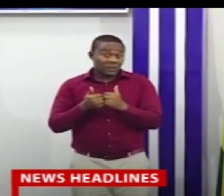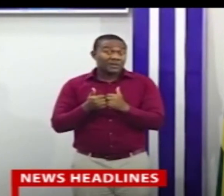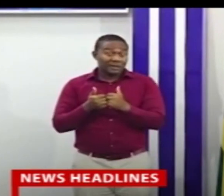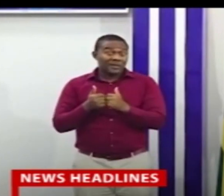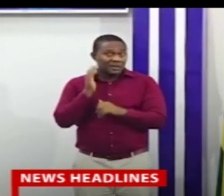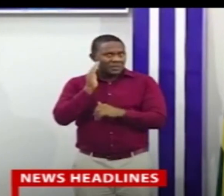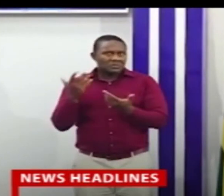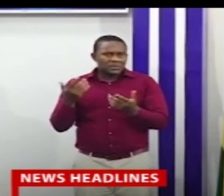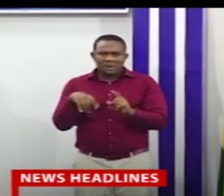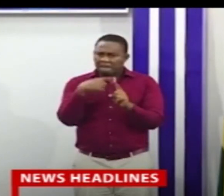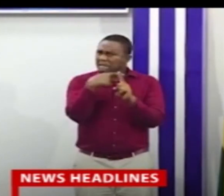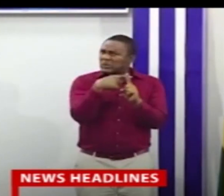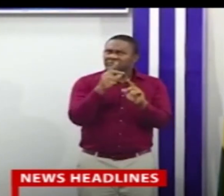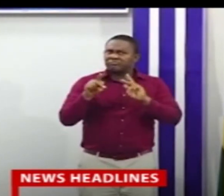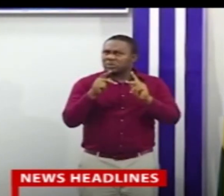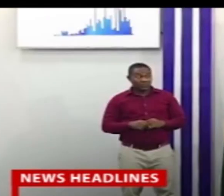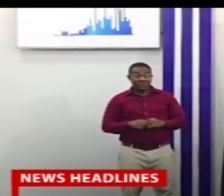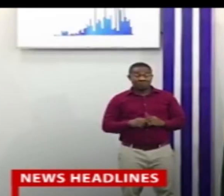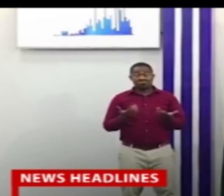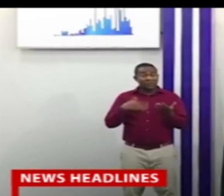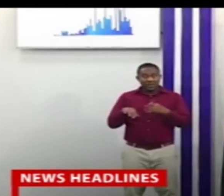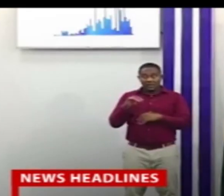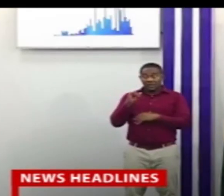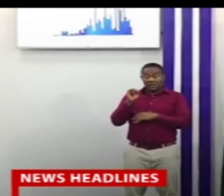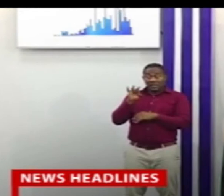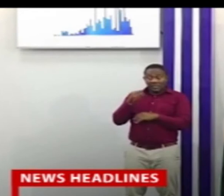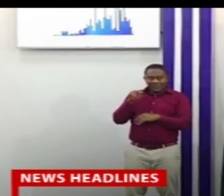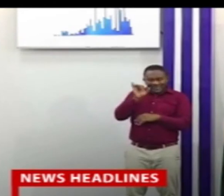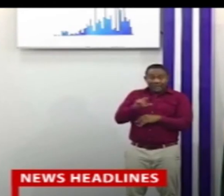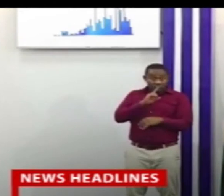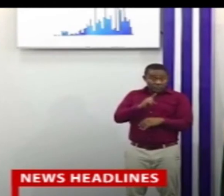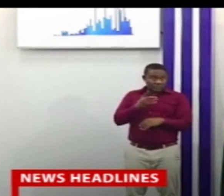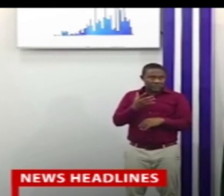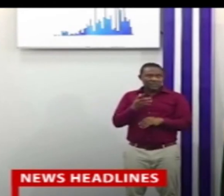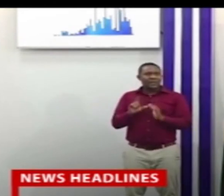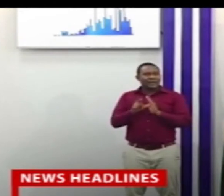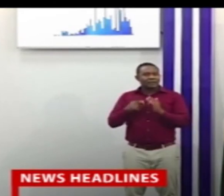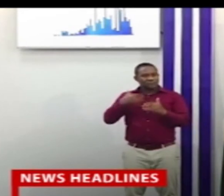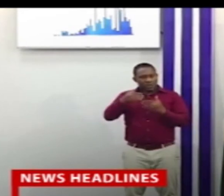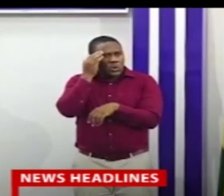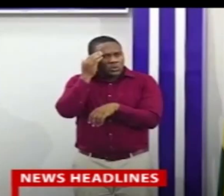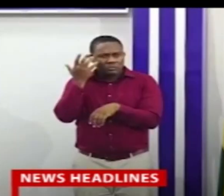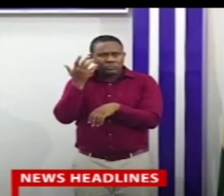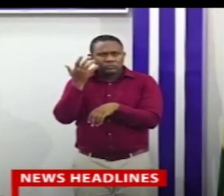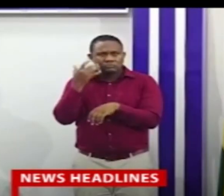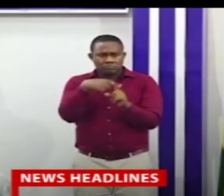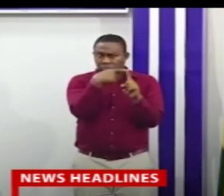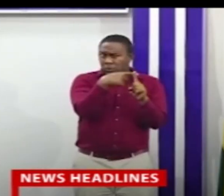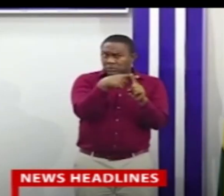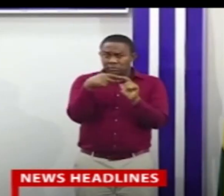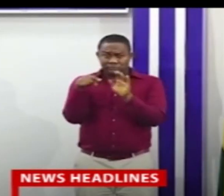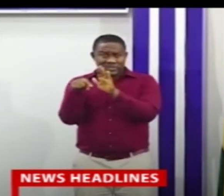Meanwhile, Cabinet is to meet over the next three days to access real impact of COVID-19 on the economy.